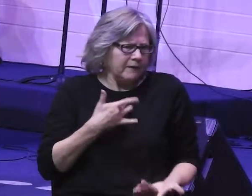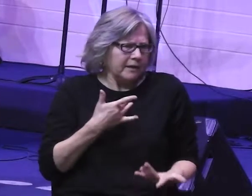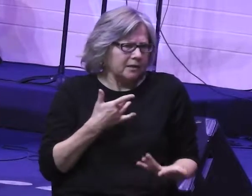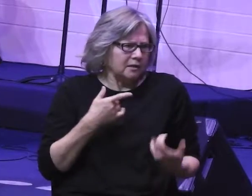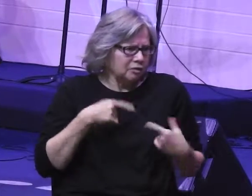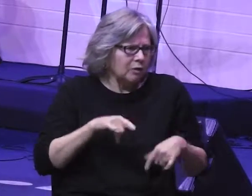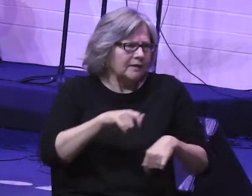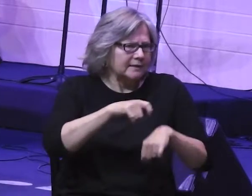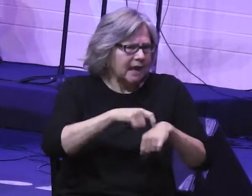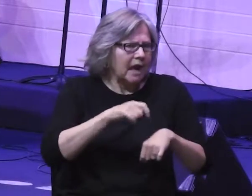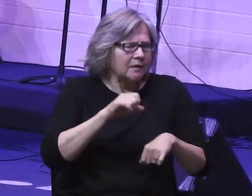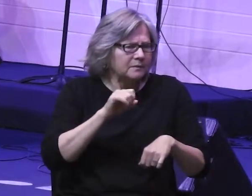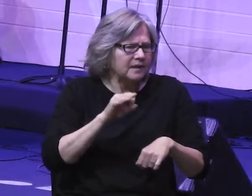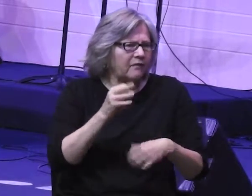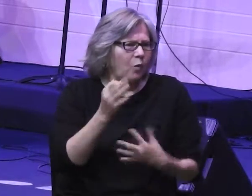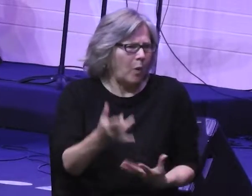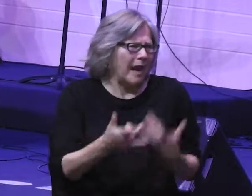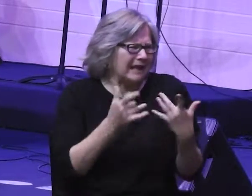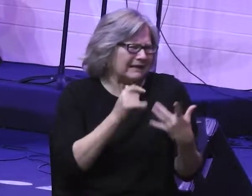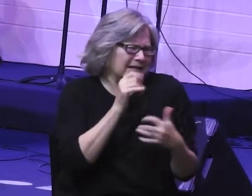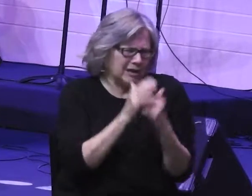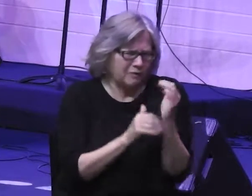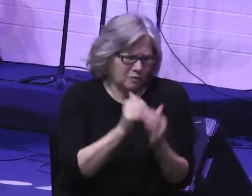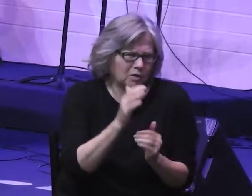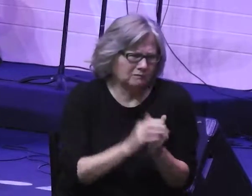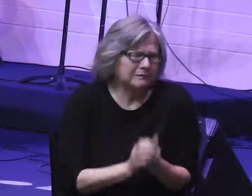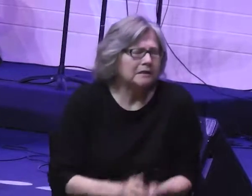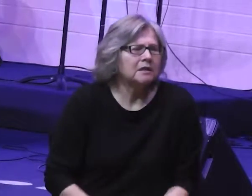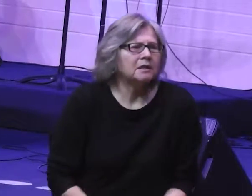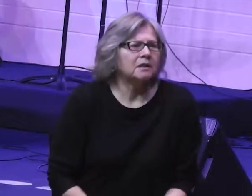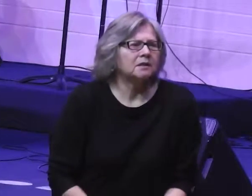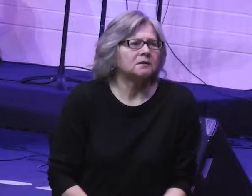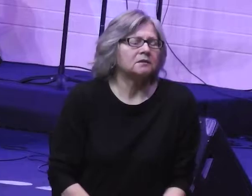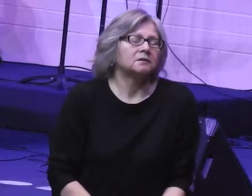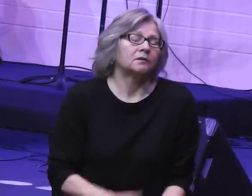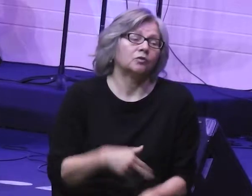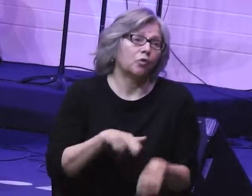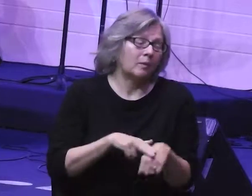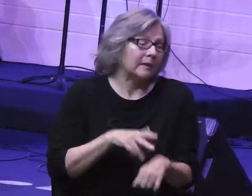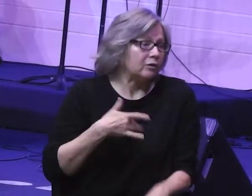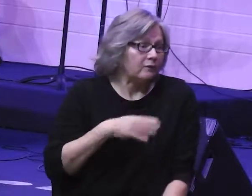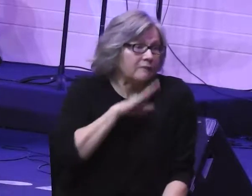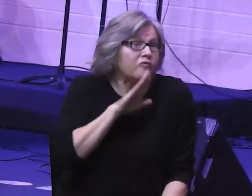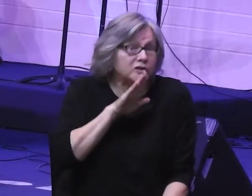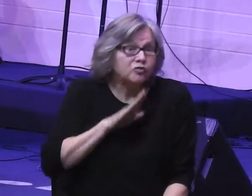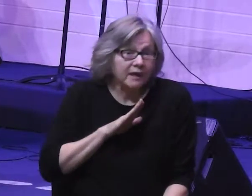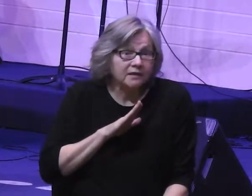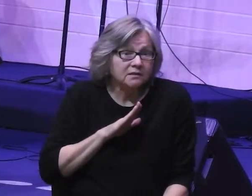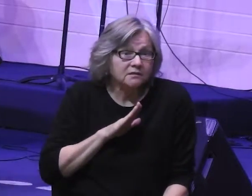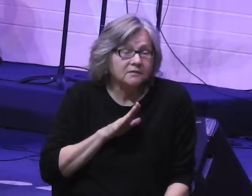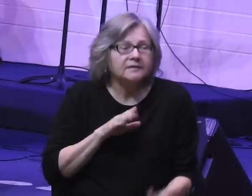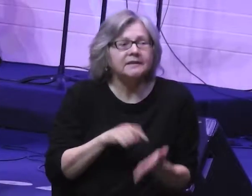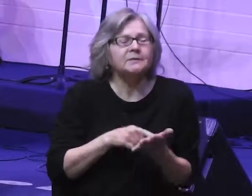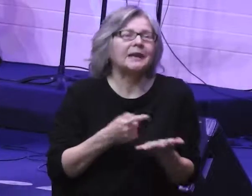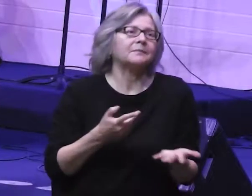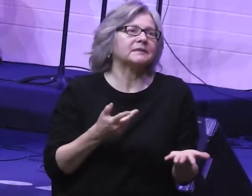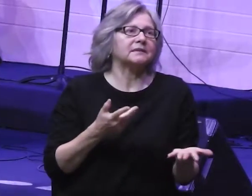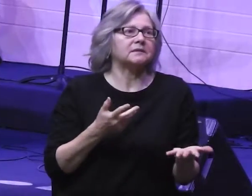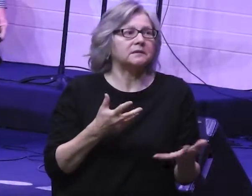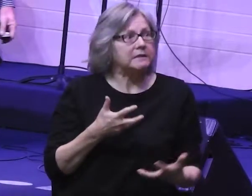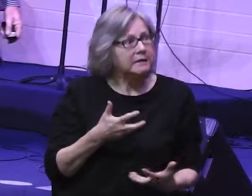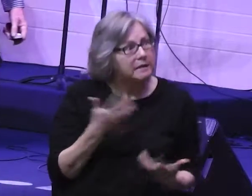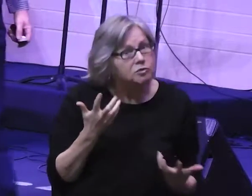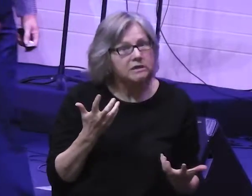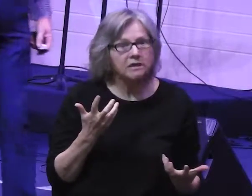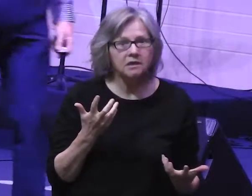times of uncomfortable waiting? Now, usually, we feel frustrated. You know, sometimes maybe